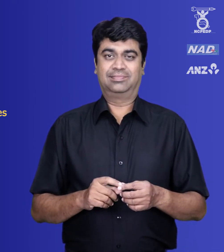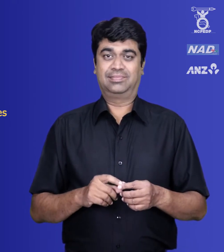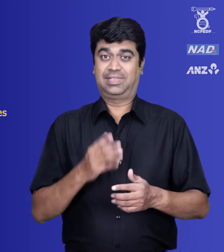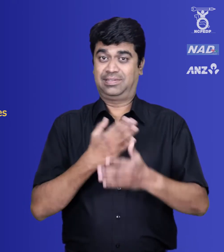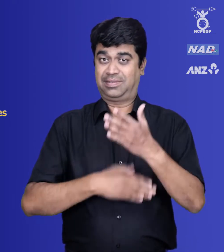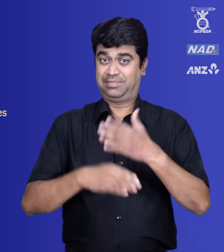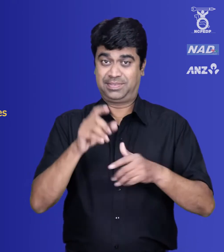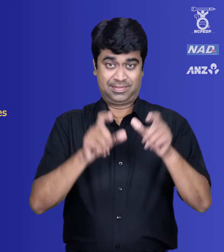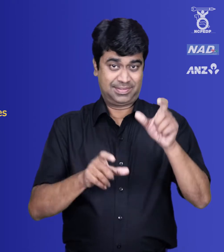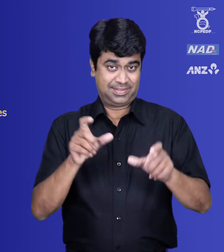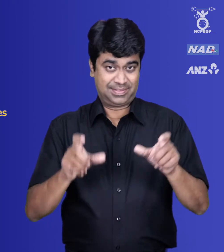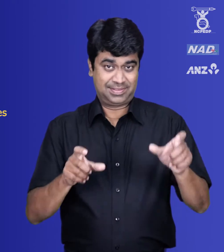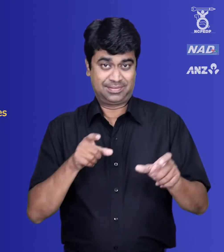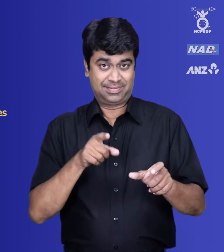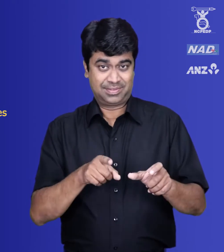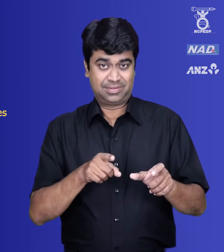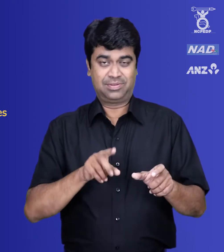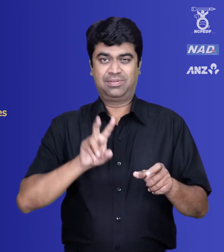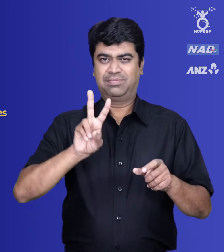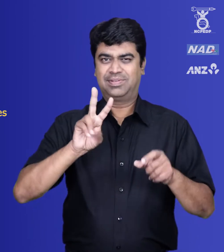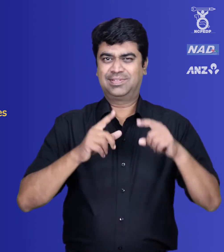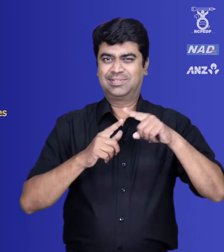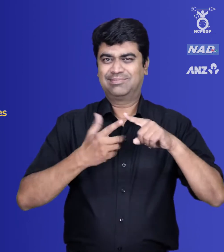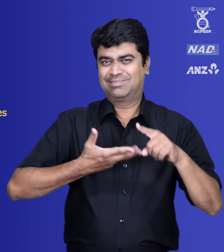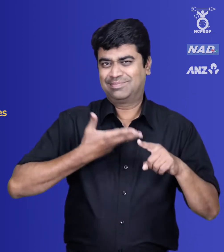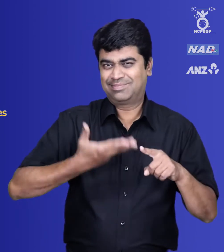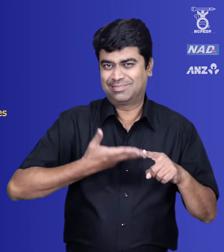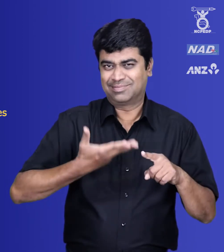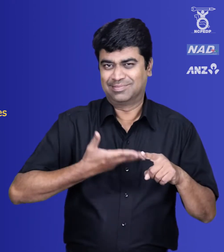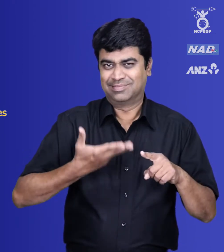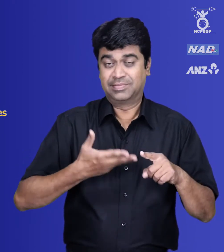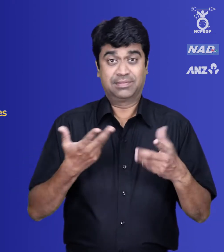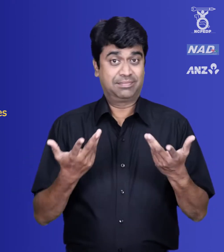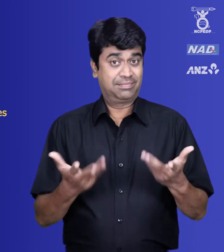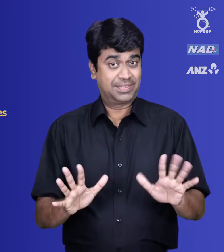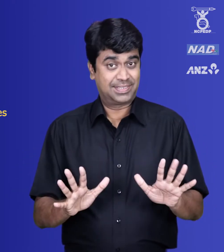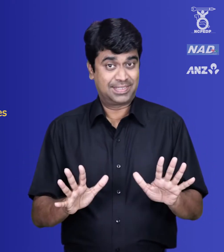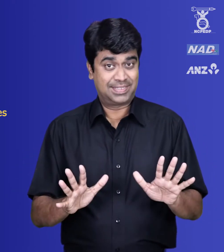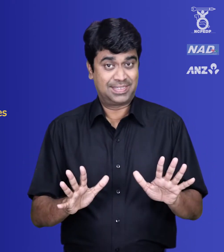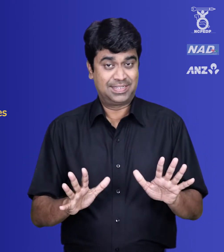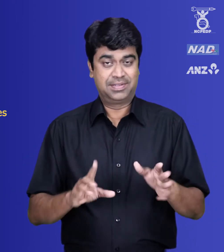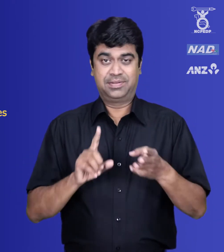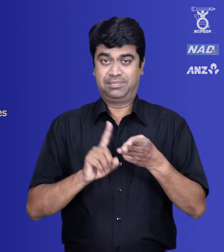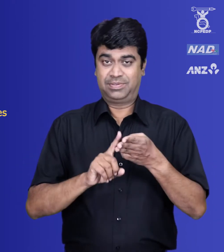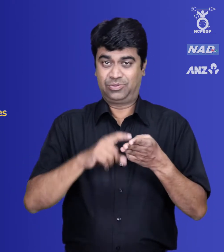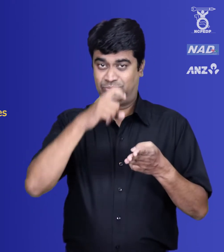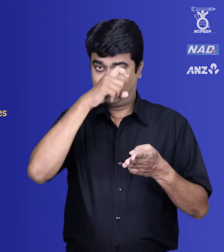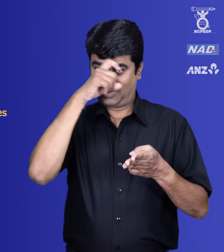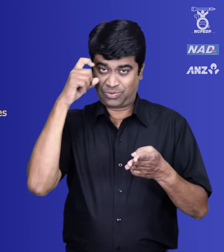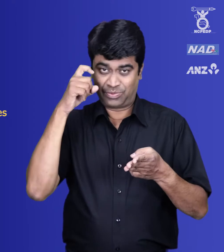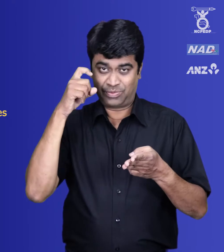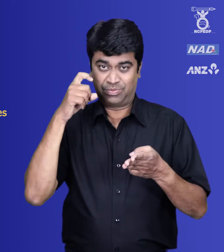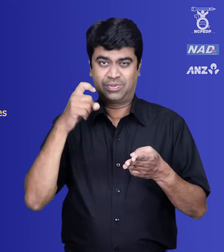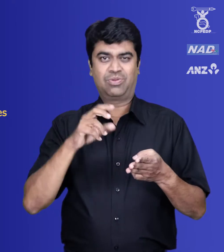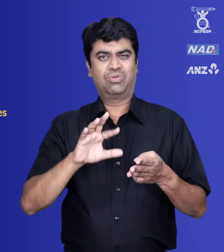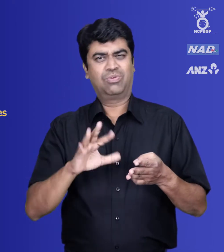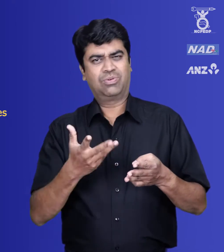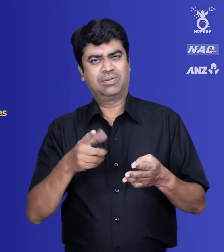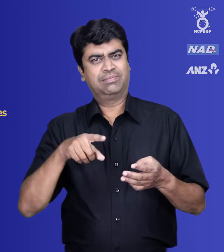of persons with disabilities, especially for their vocational training and self